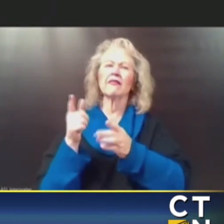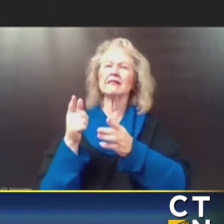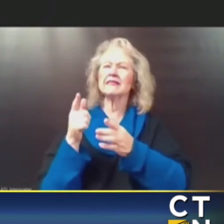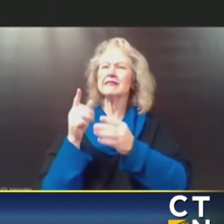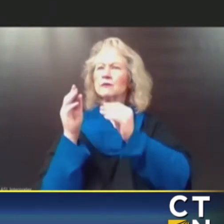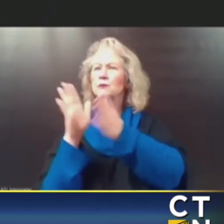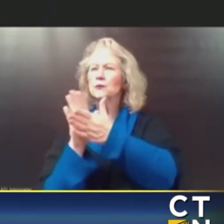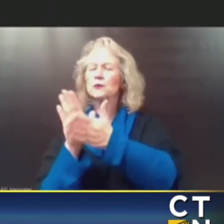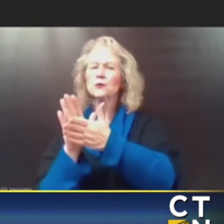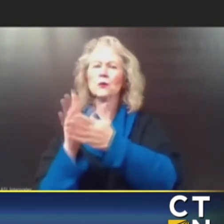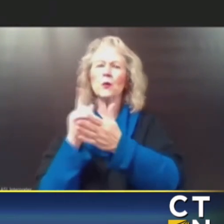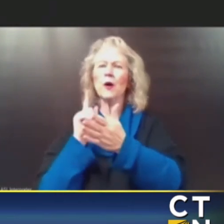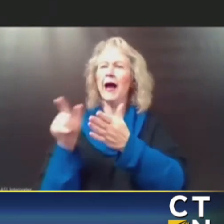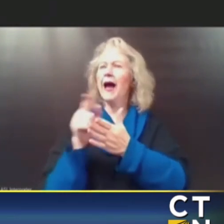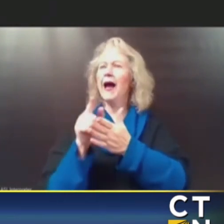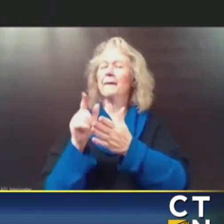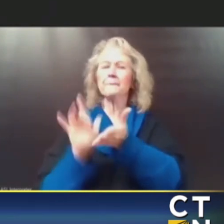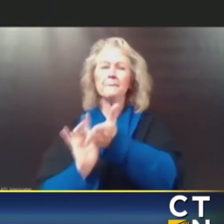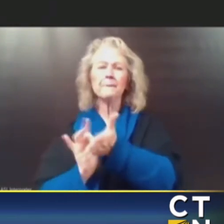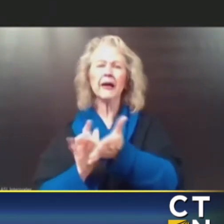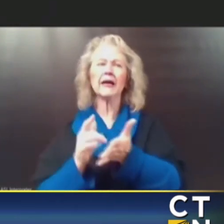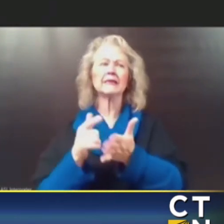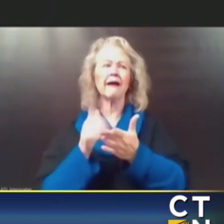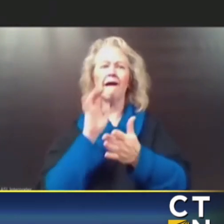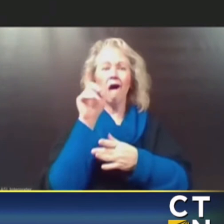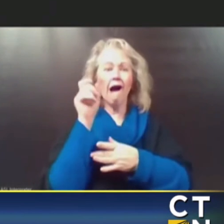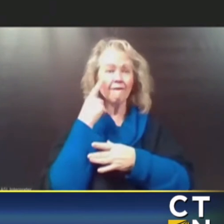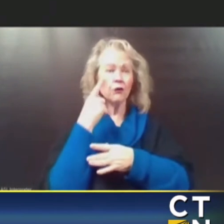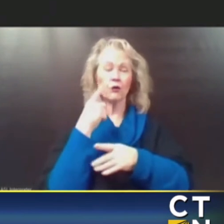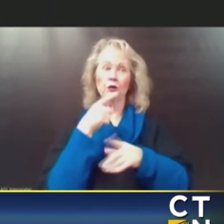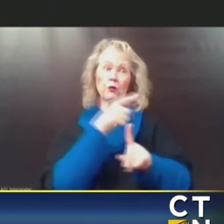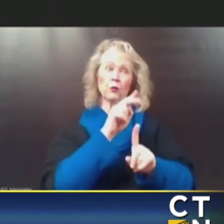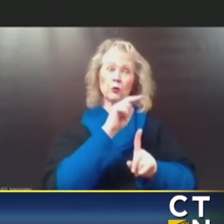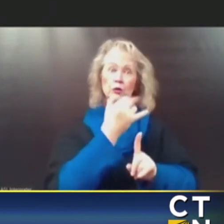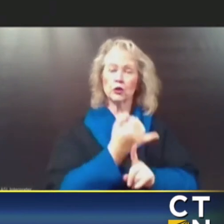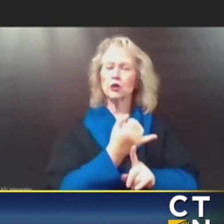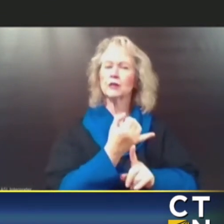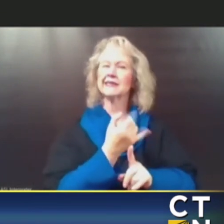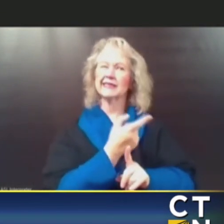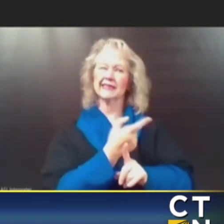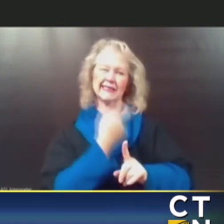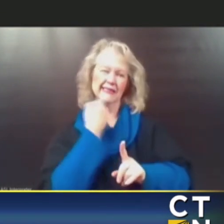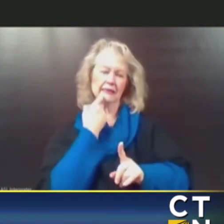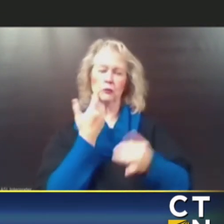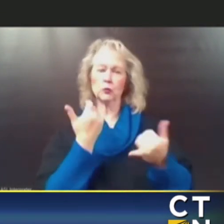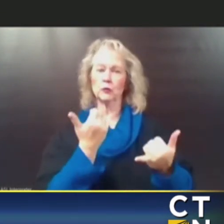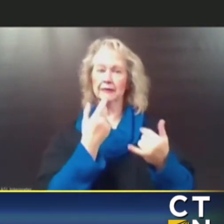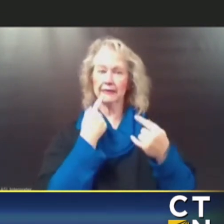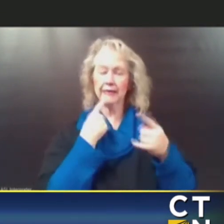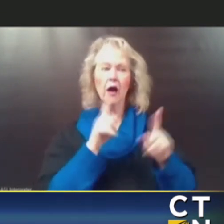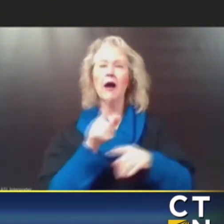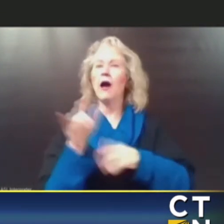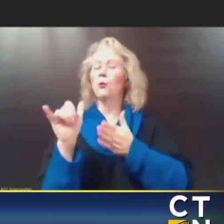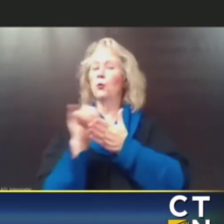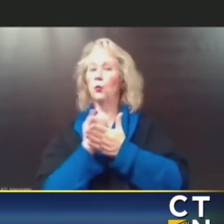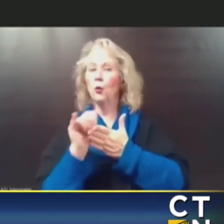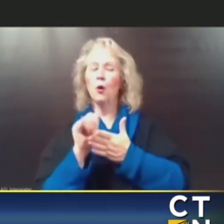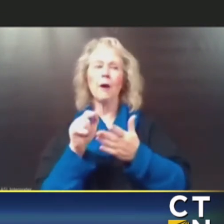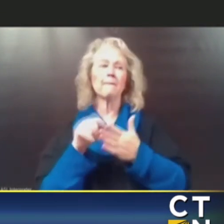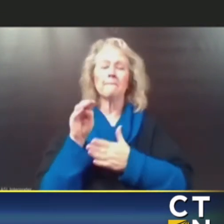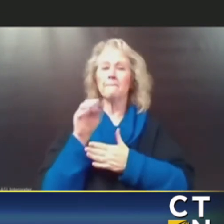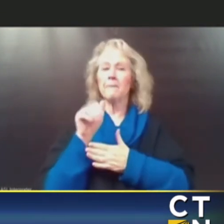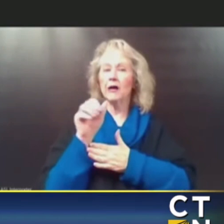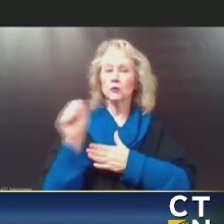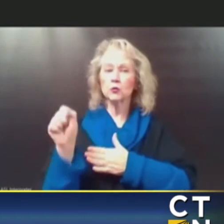with my fellow governors, and I've worked very closely with New Jersey, they made an announcement today, working with New York, working with Massachusetts,